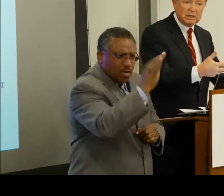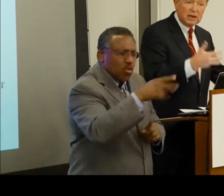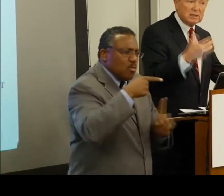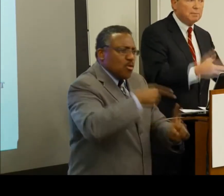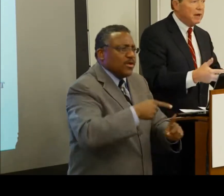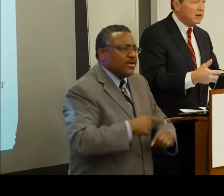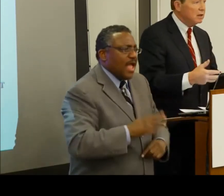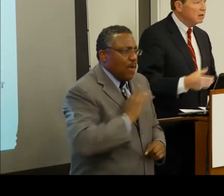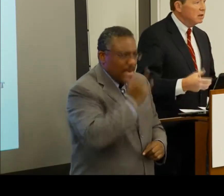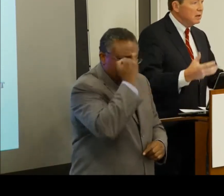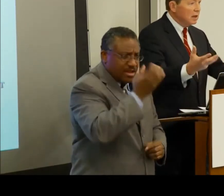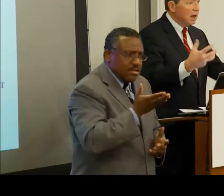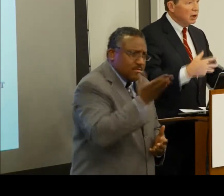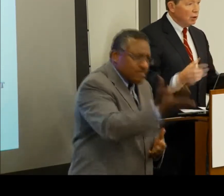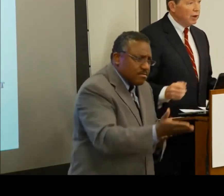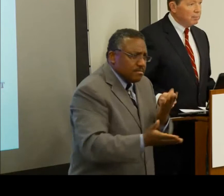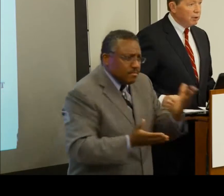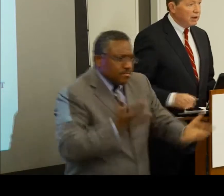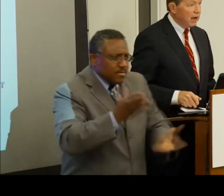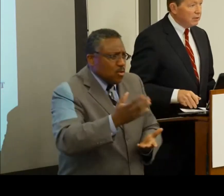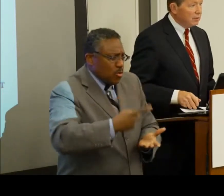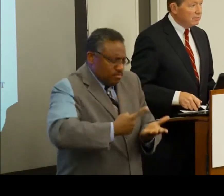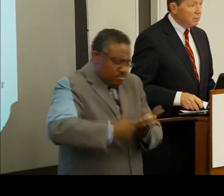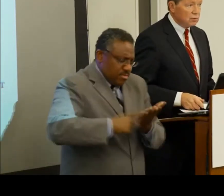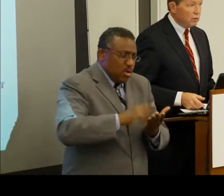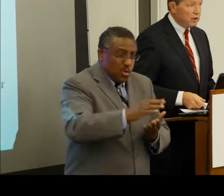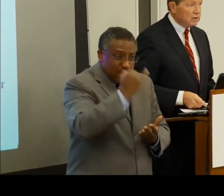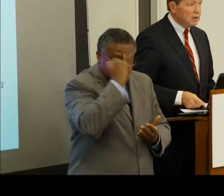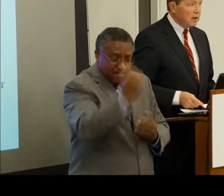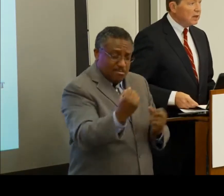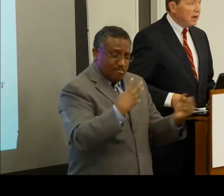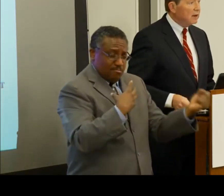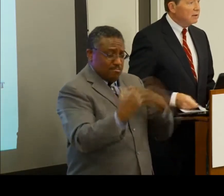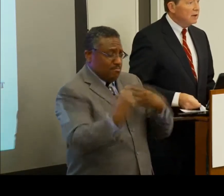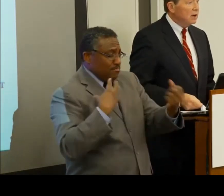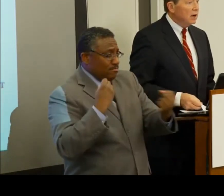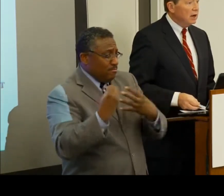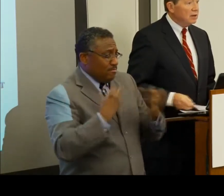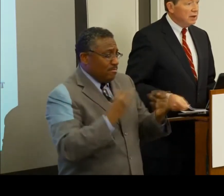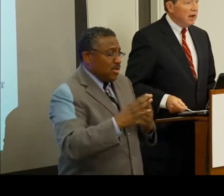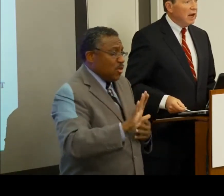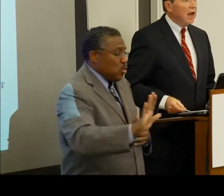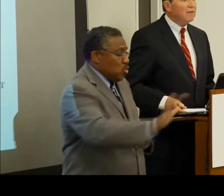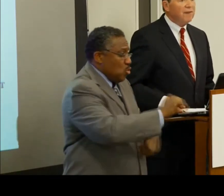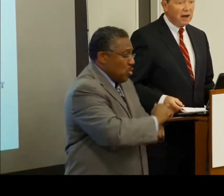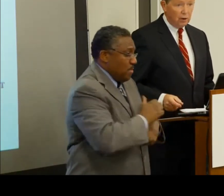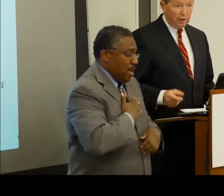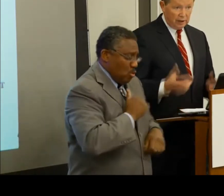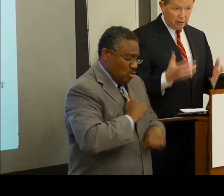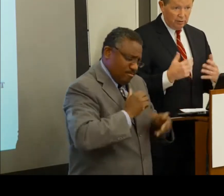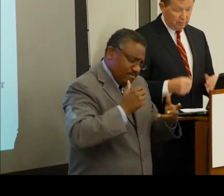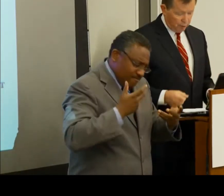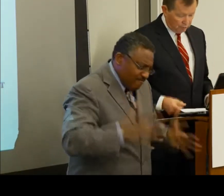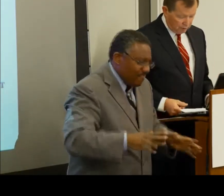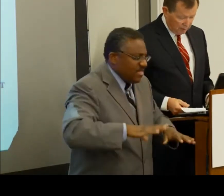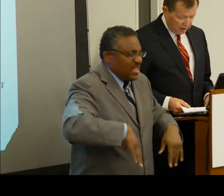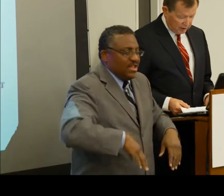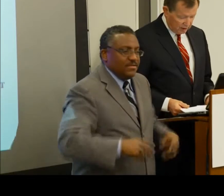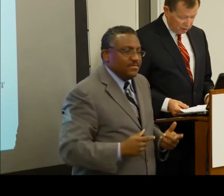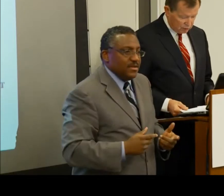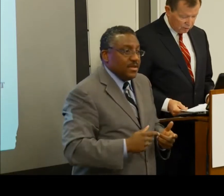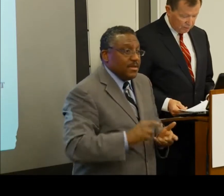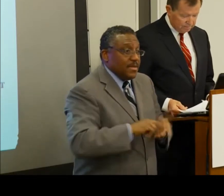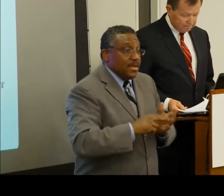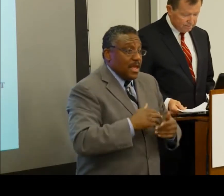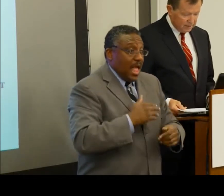time, they'll be discussed, debated, and your input gathered, which work isn't done yet, today and following, your input would